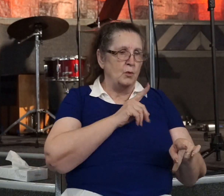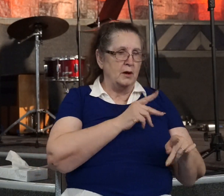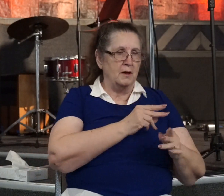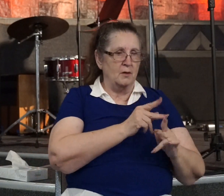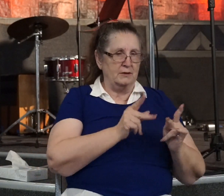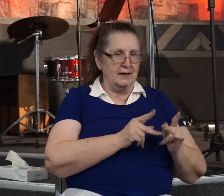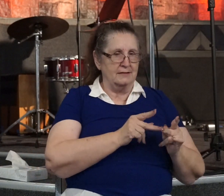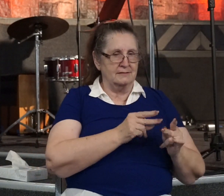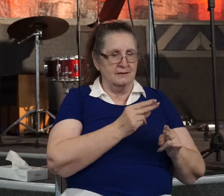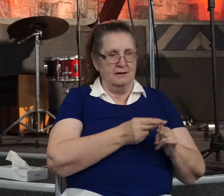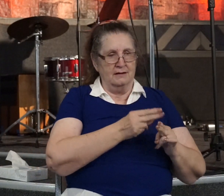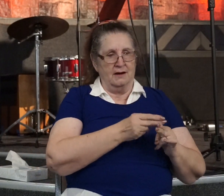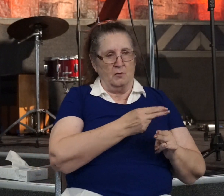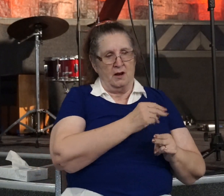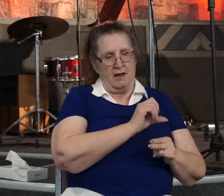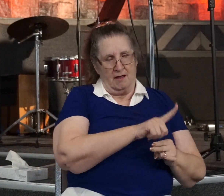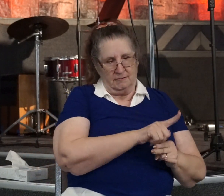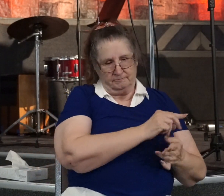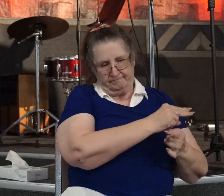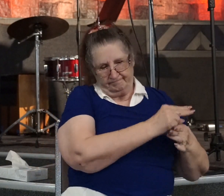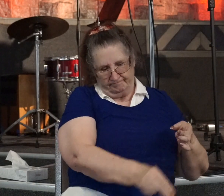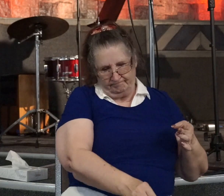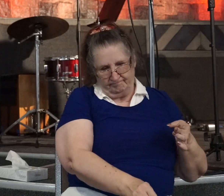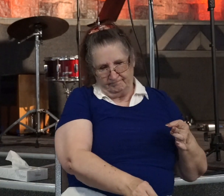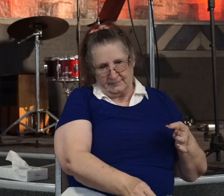through the rejection of Christ.